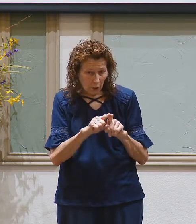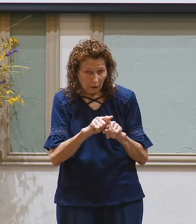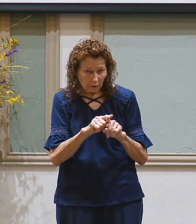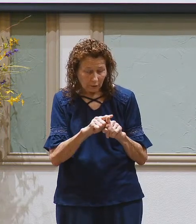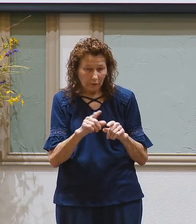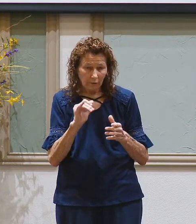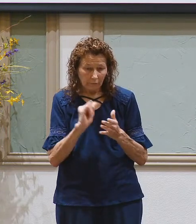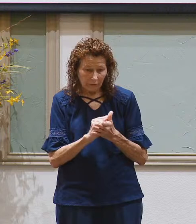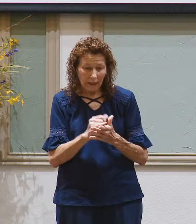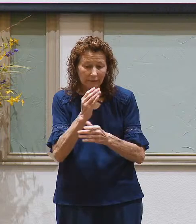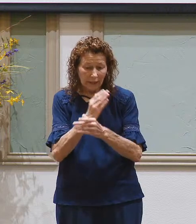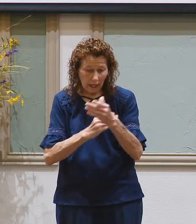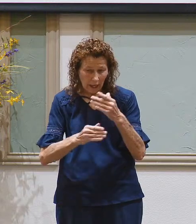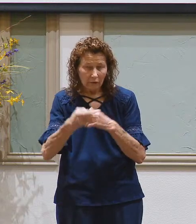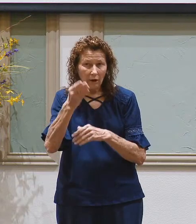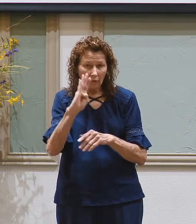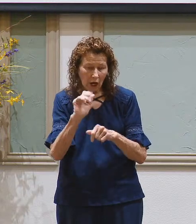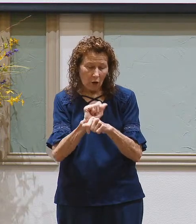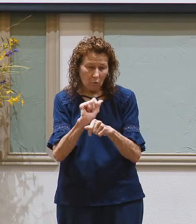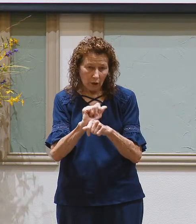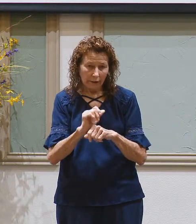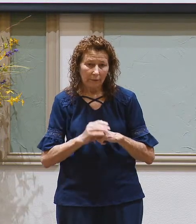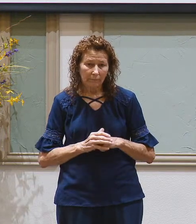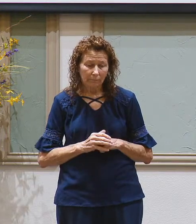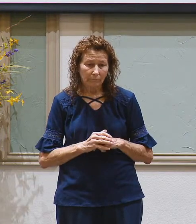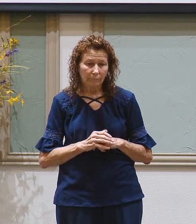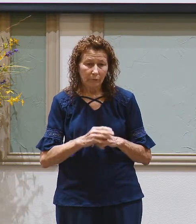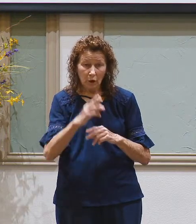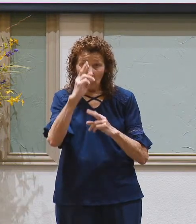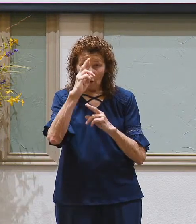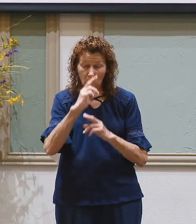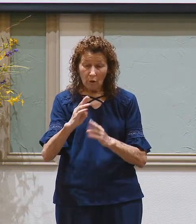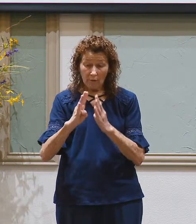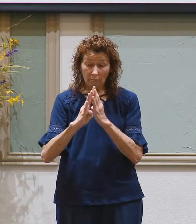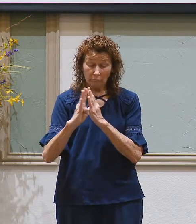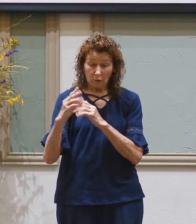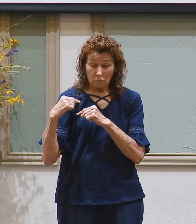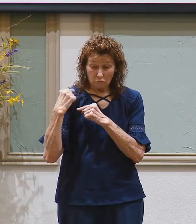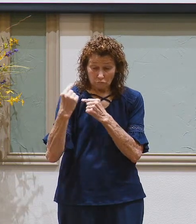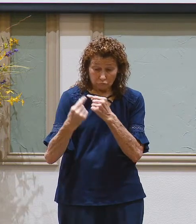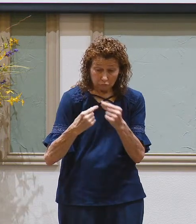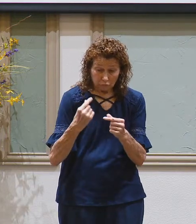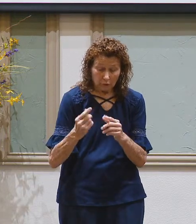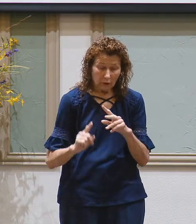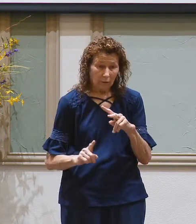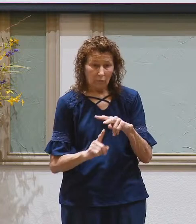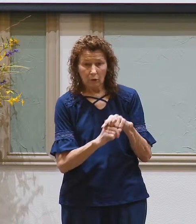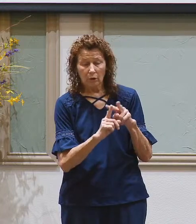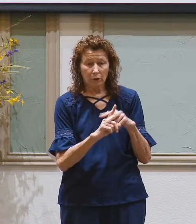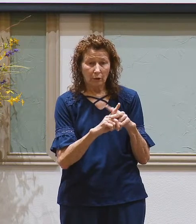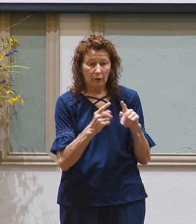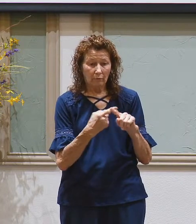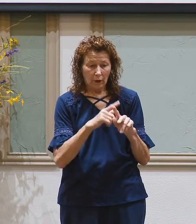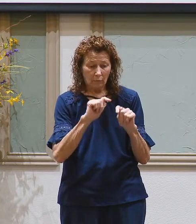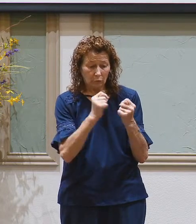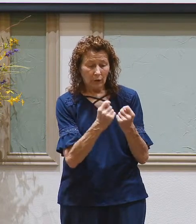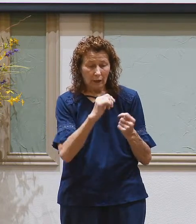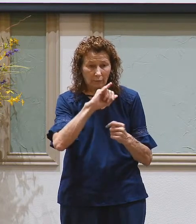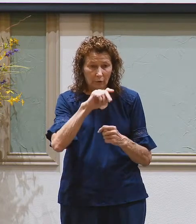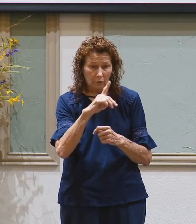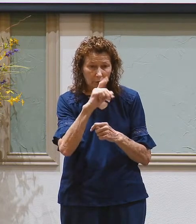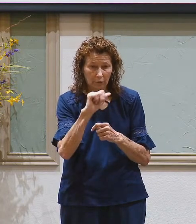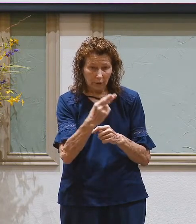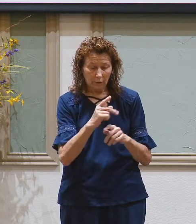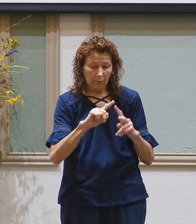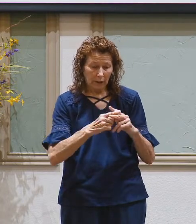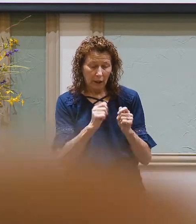And that's the hand of God at work. The royal line of Israel will emerge through the tribe of Judah, beginning with